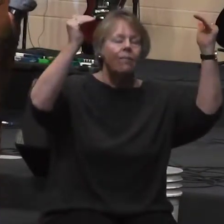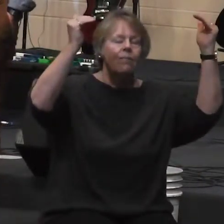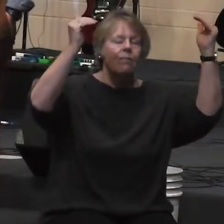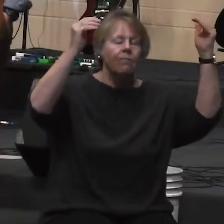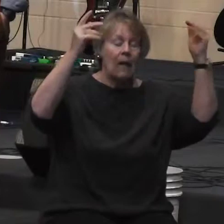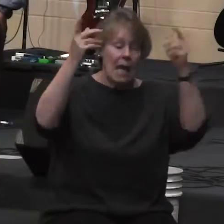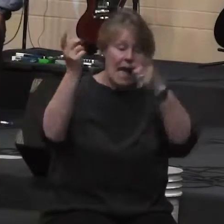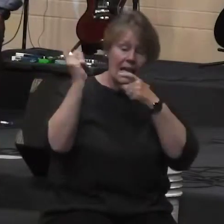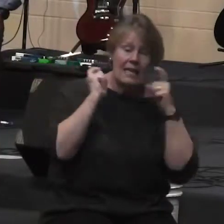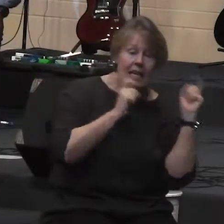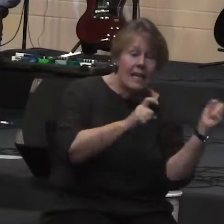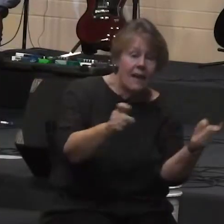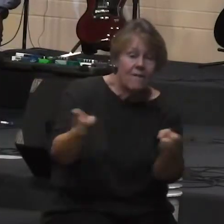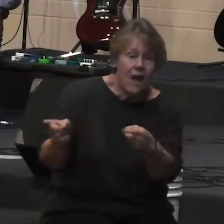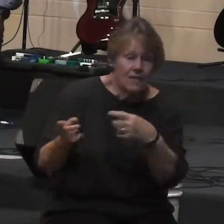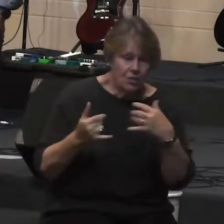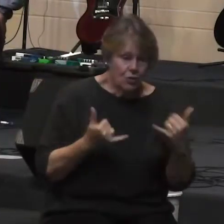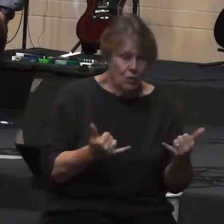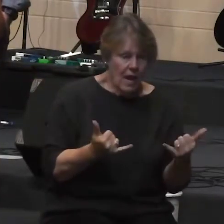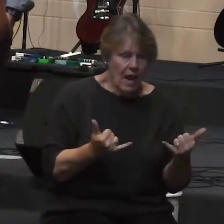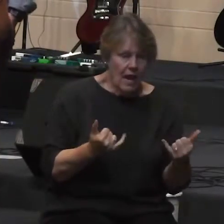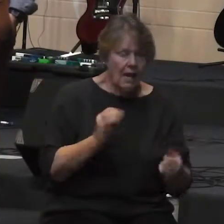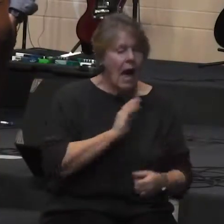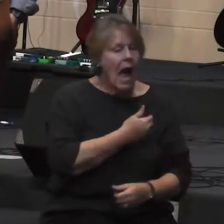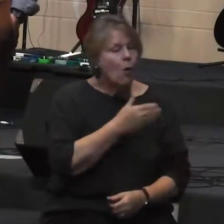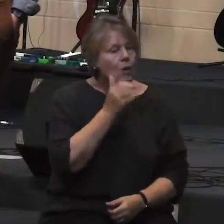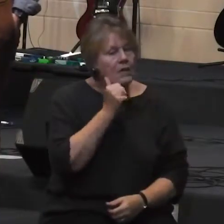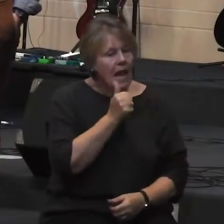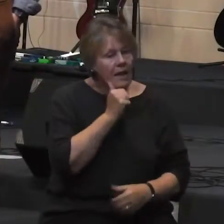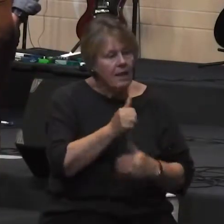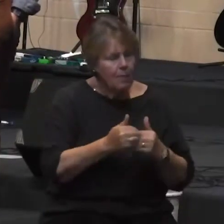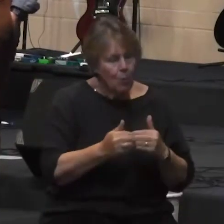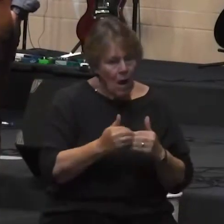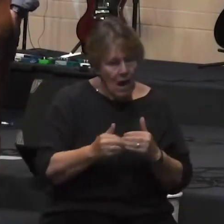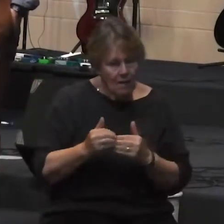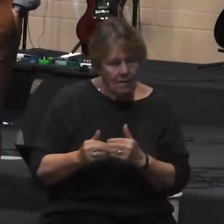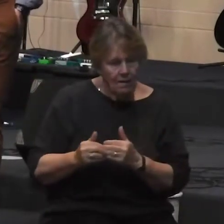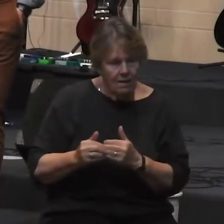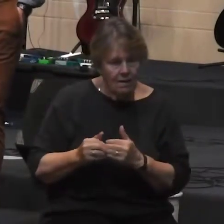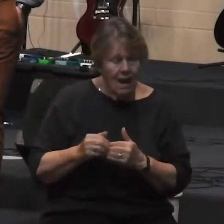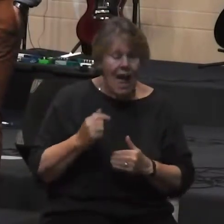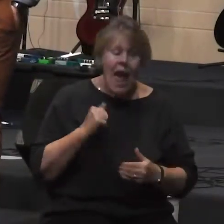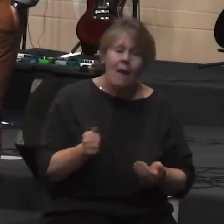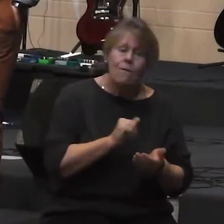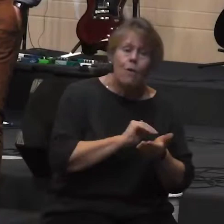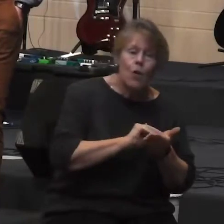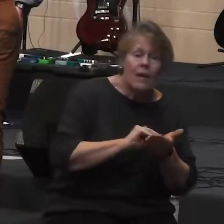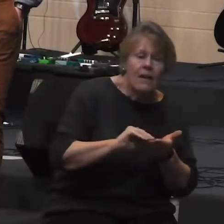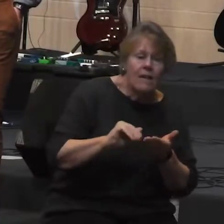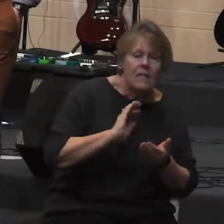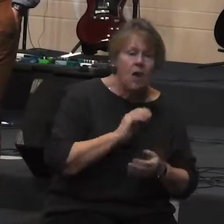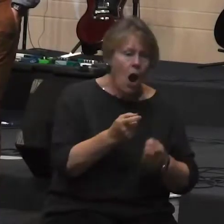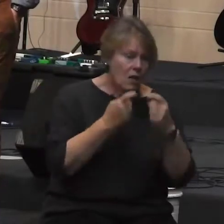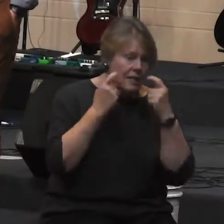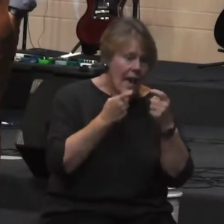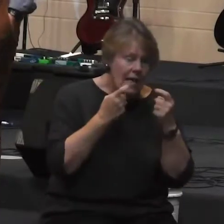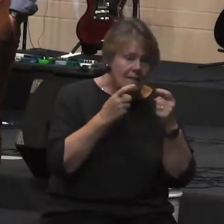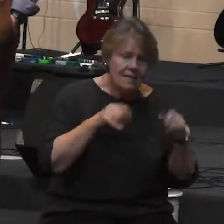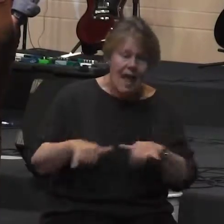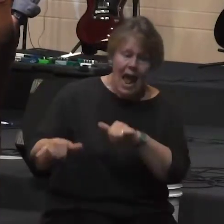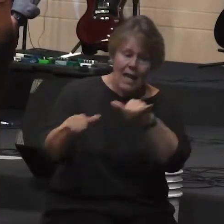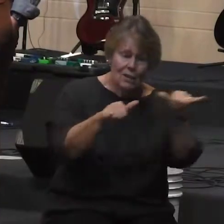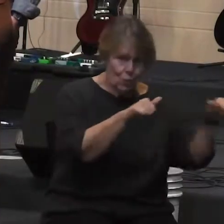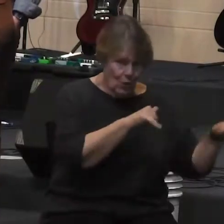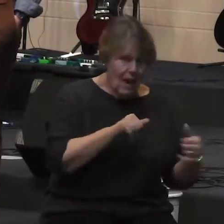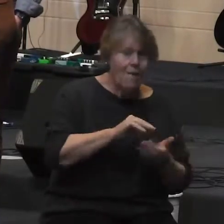Give us today our daily bread and forgive us our debts as we also have forgiven